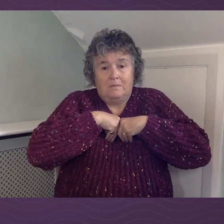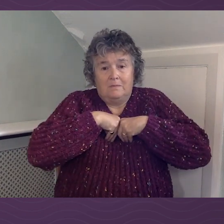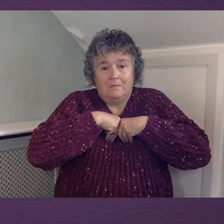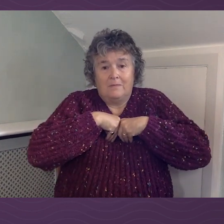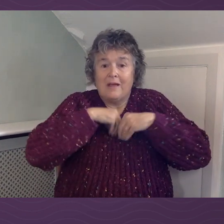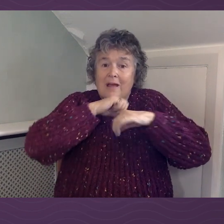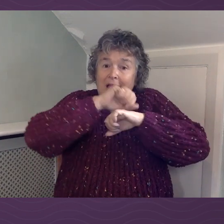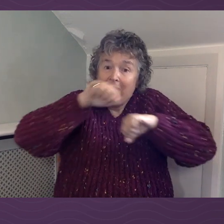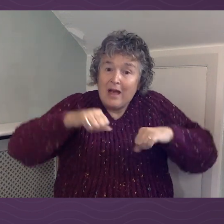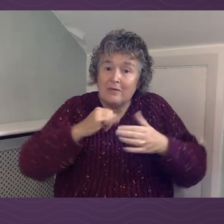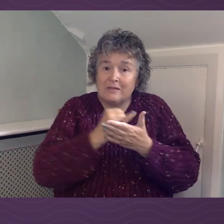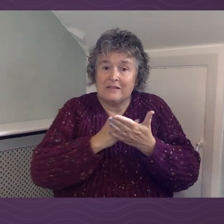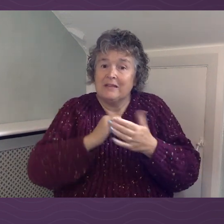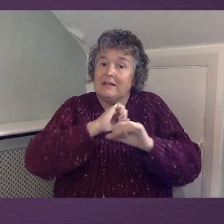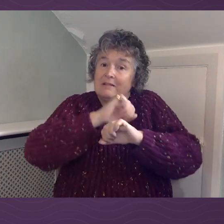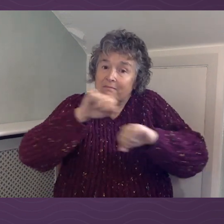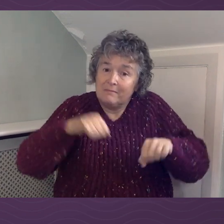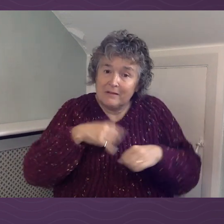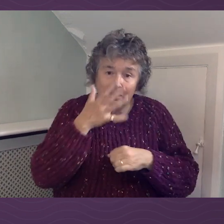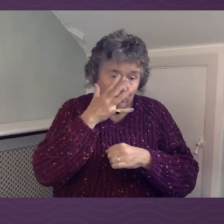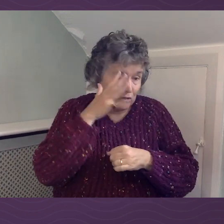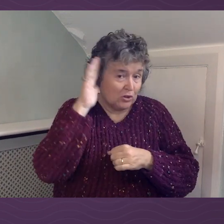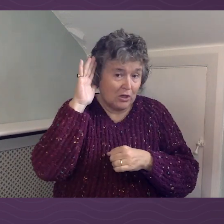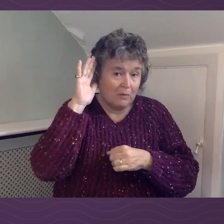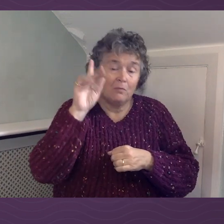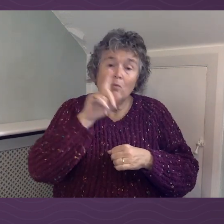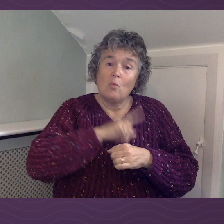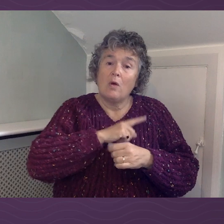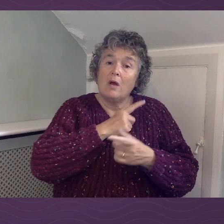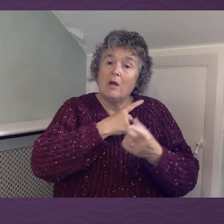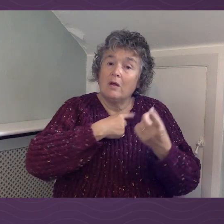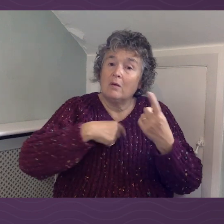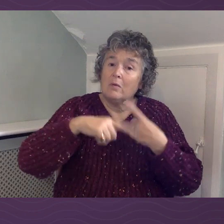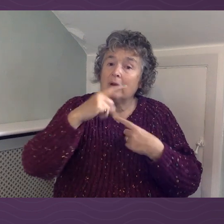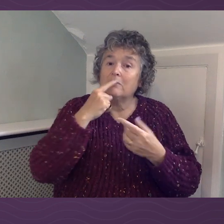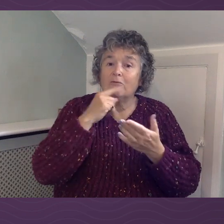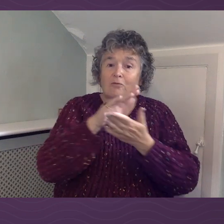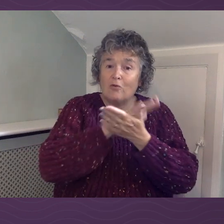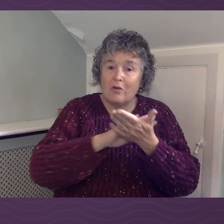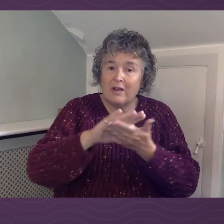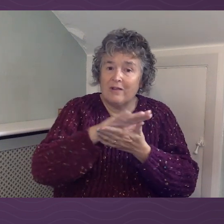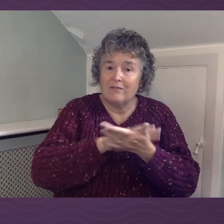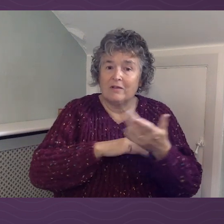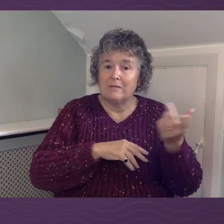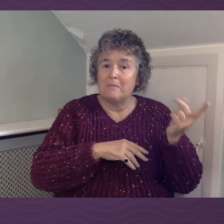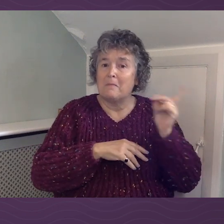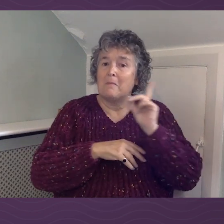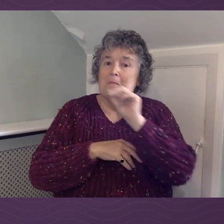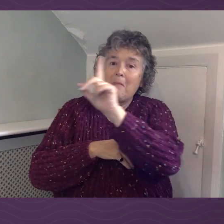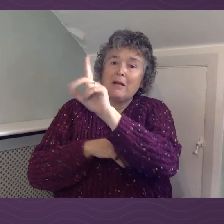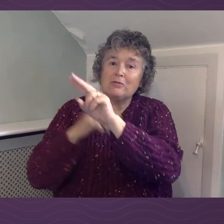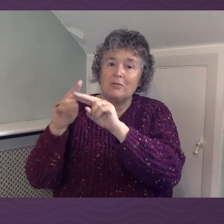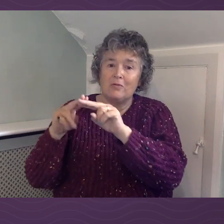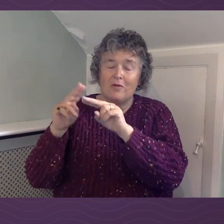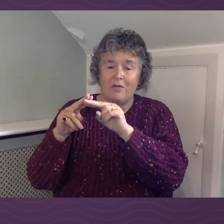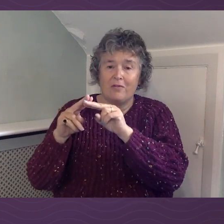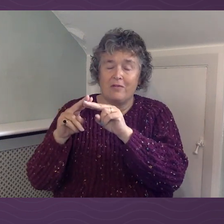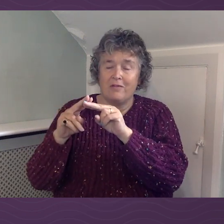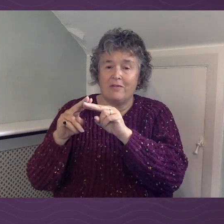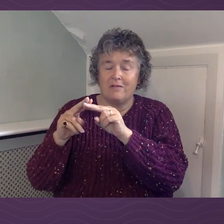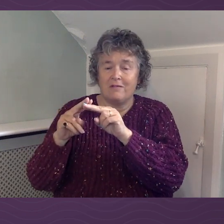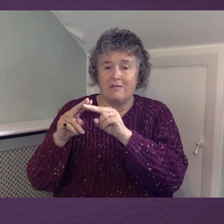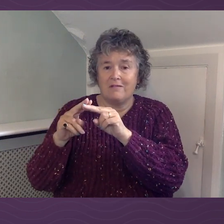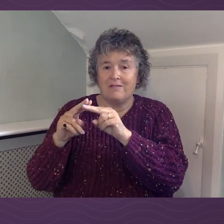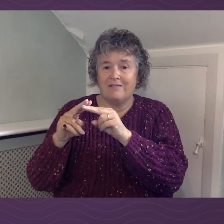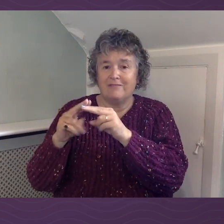our sin and shame so that we could be forgiven, return to his father, experience newness of